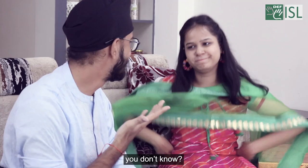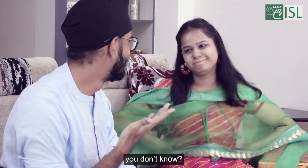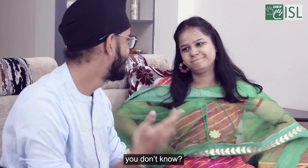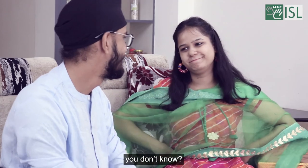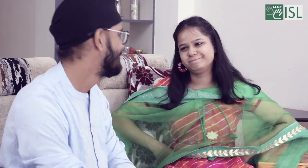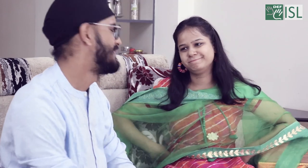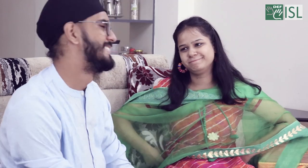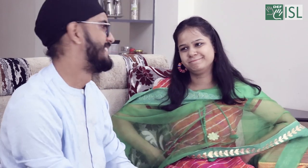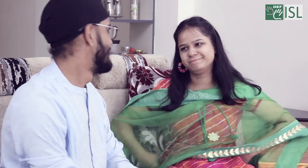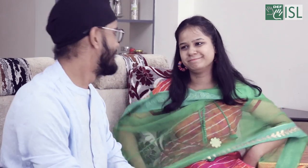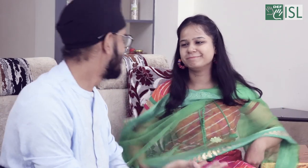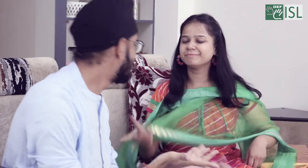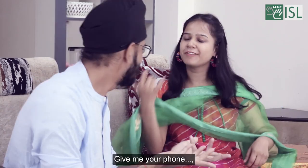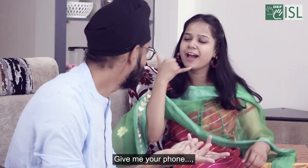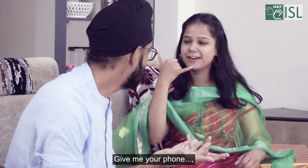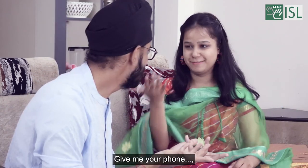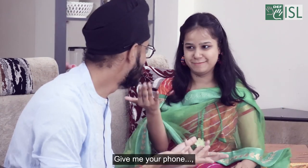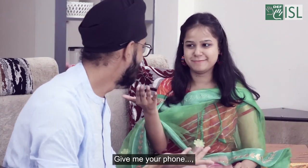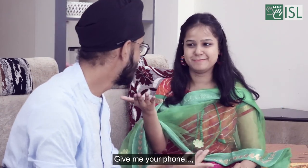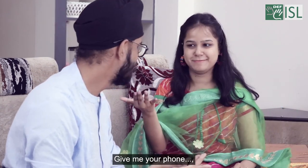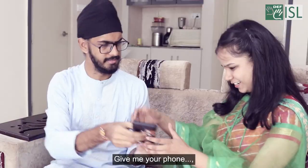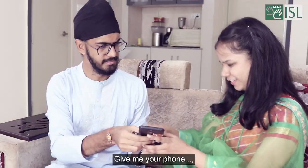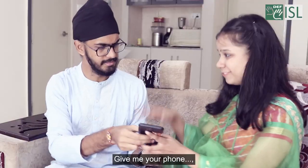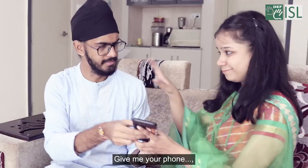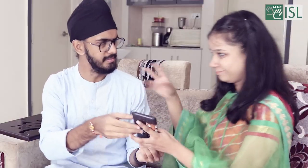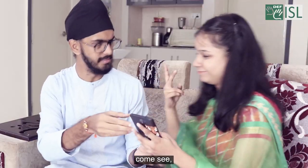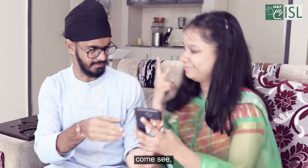Hmm. Give me your phone. Come see.